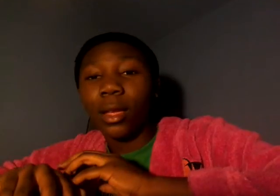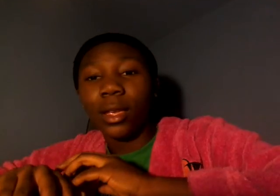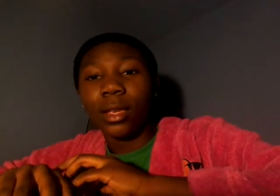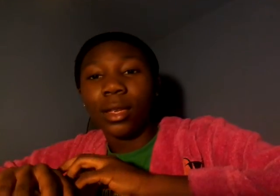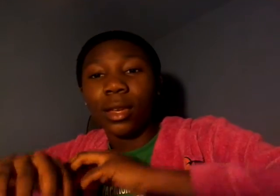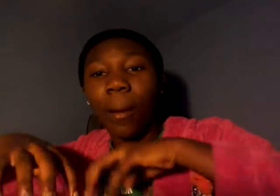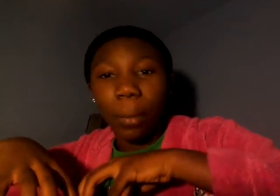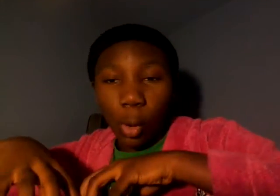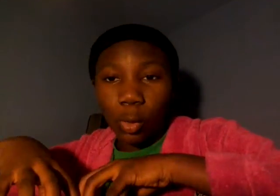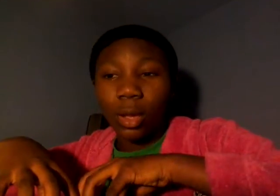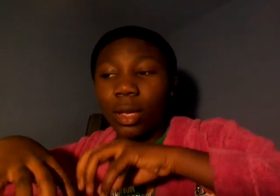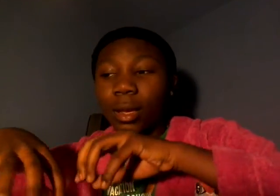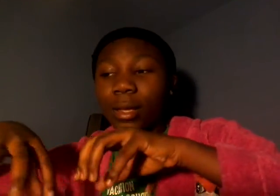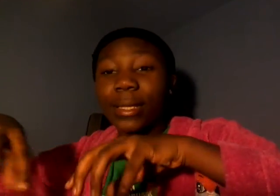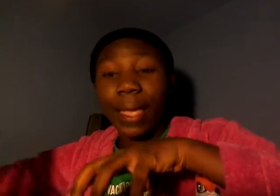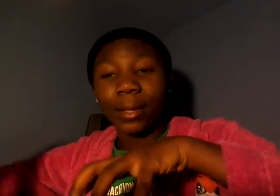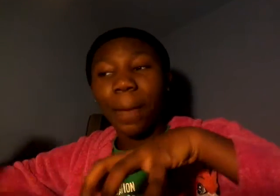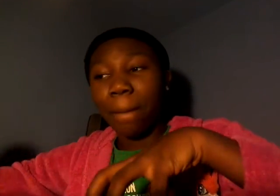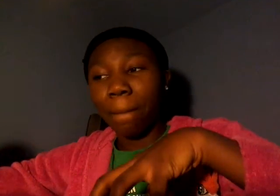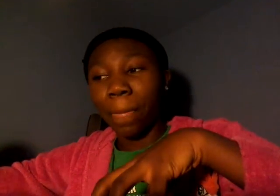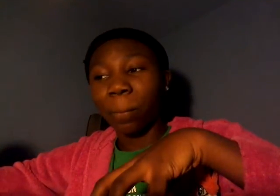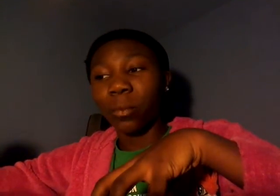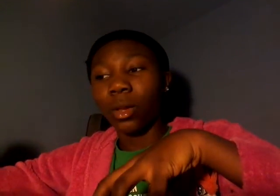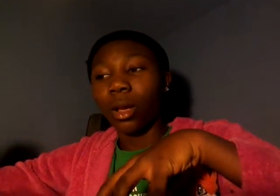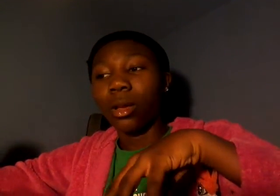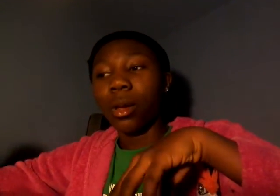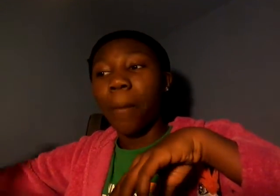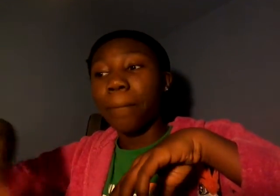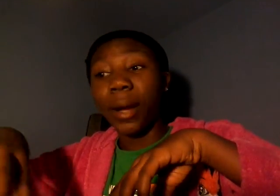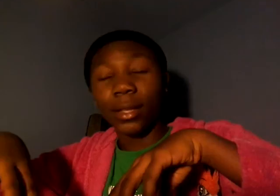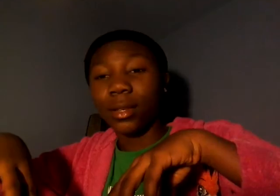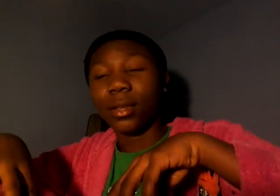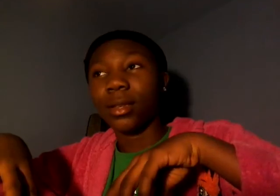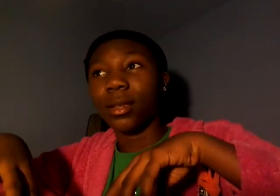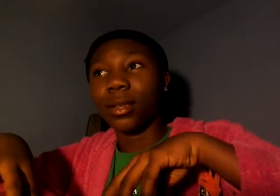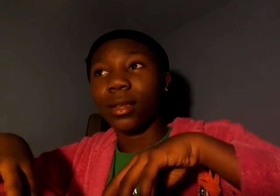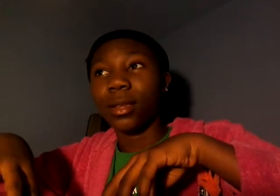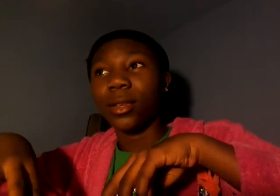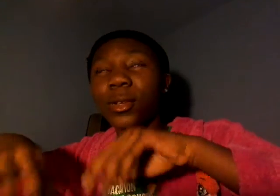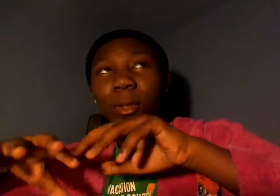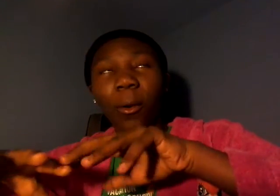and upload daily but so